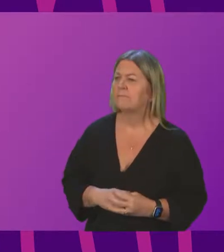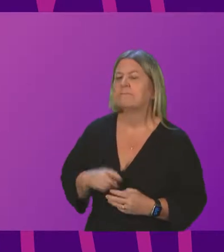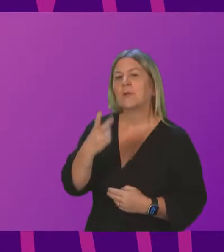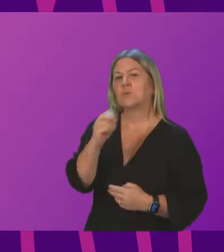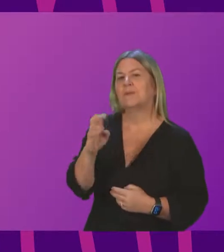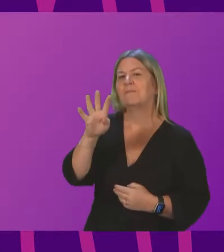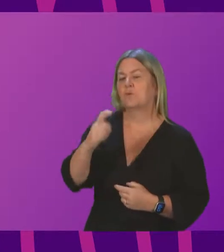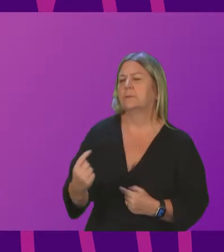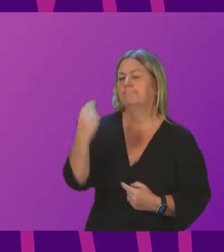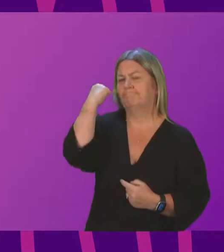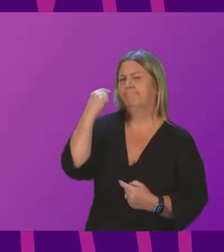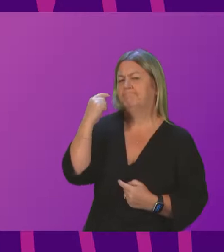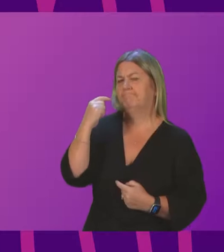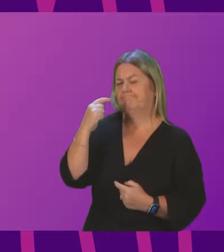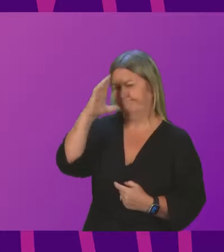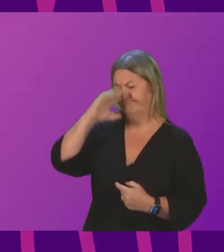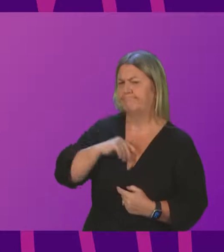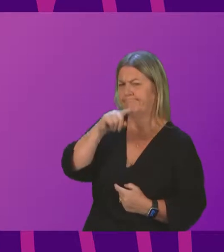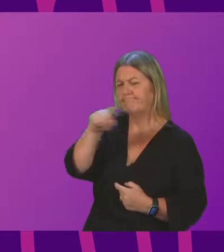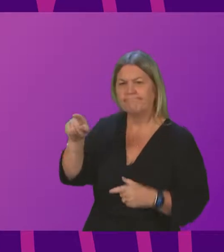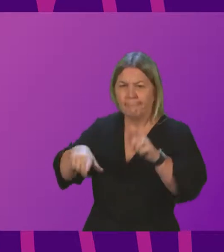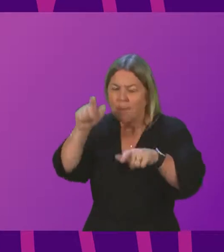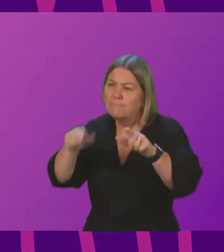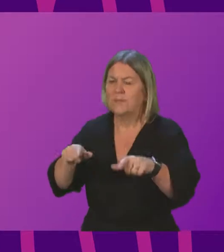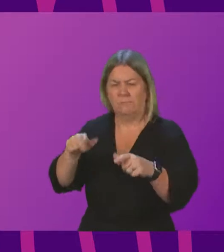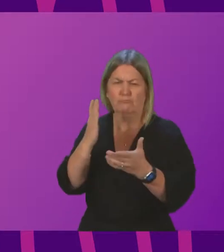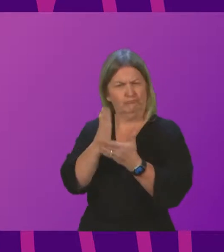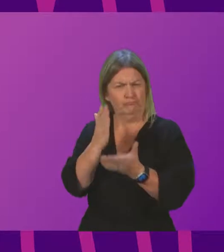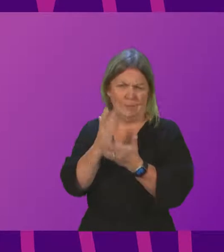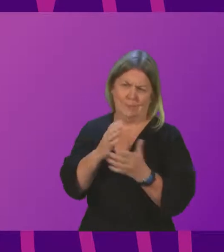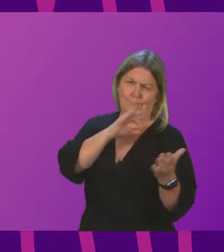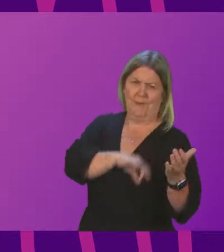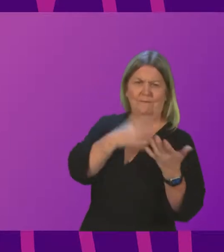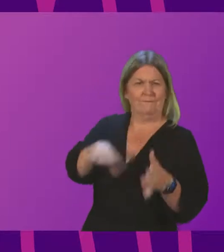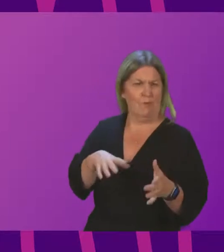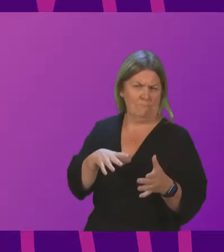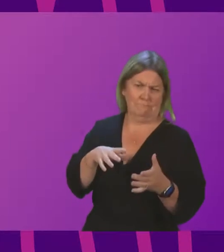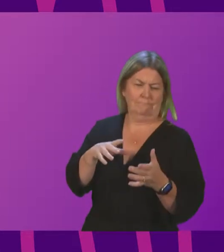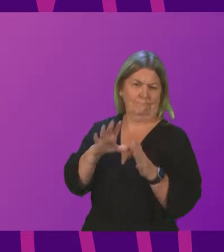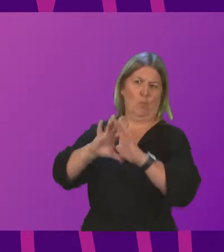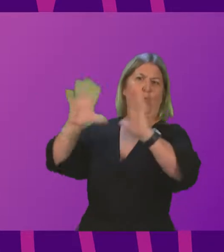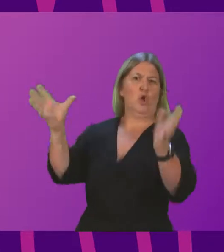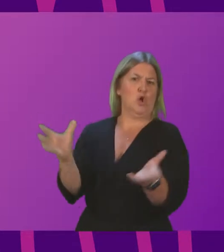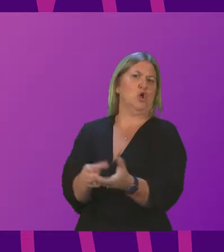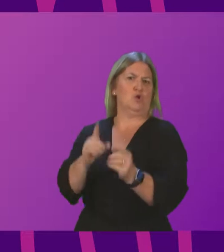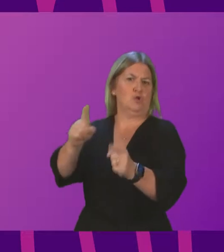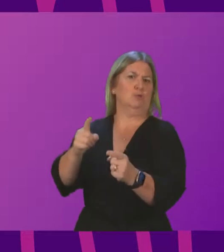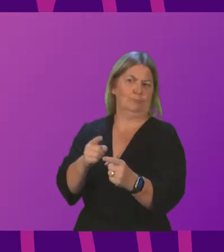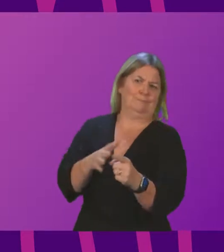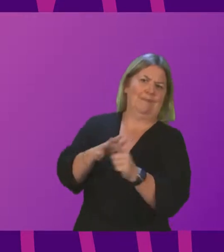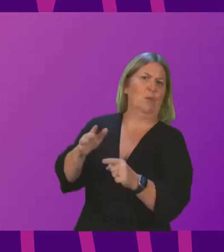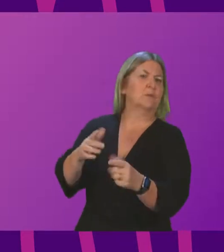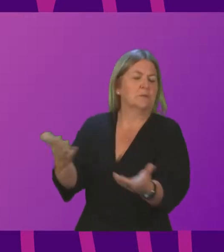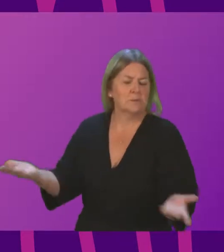we were told that the people in Scotland benefit from the UK's influence on the world stage. Yet, under Westminster's control, decisions are